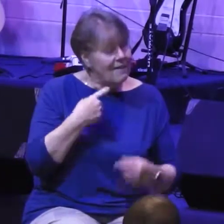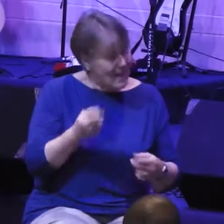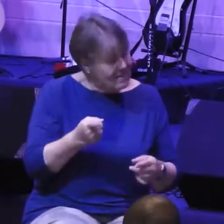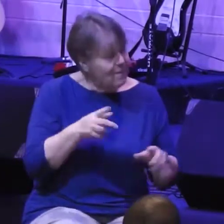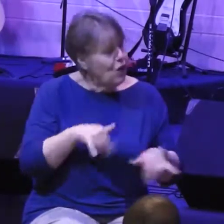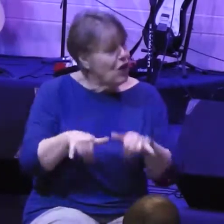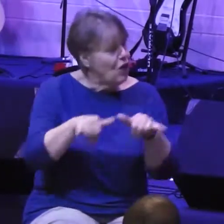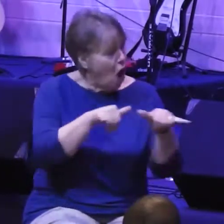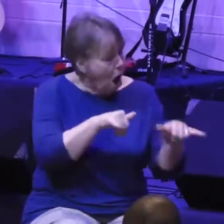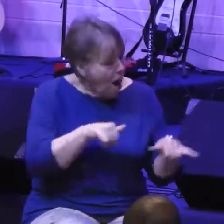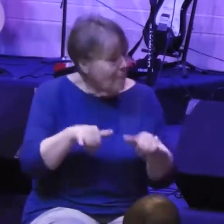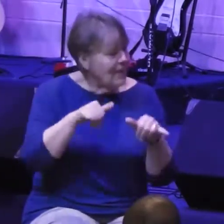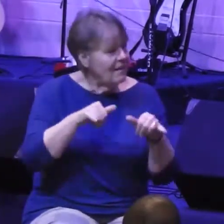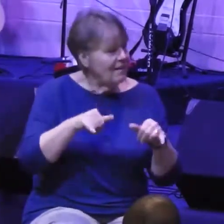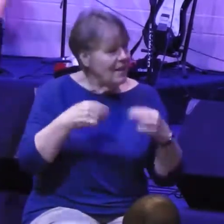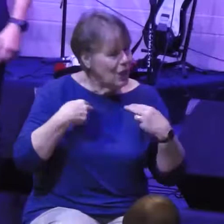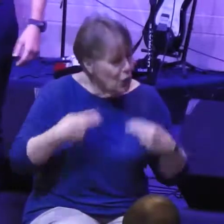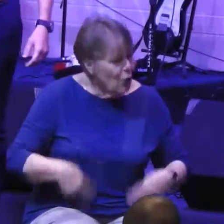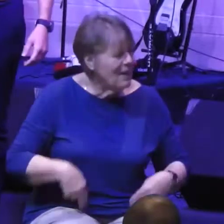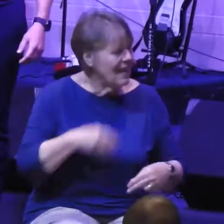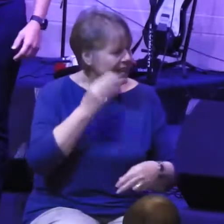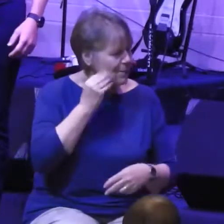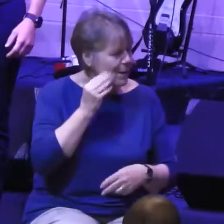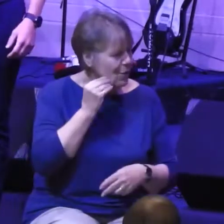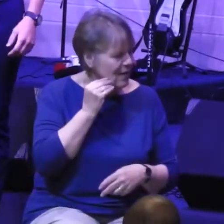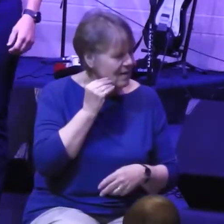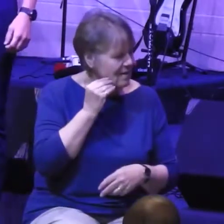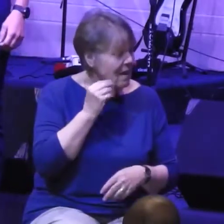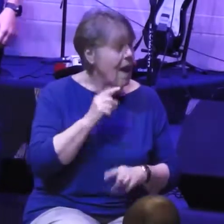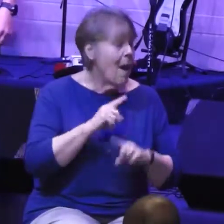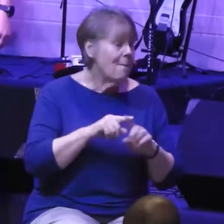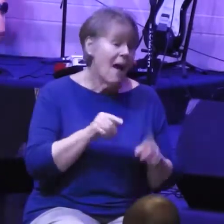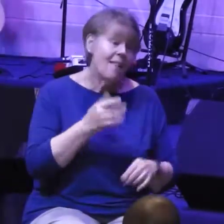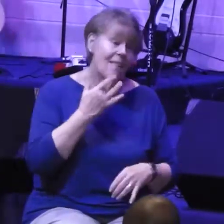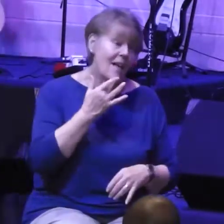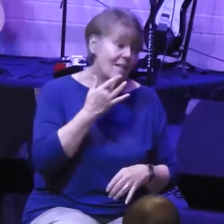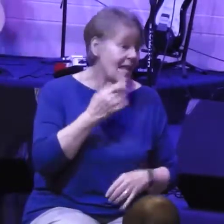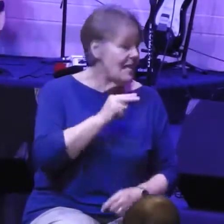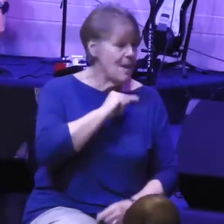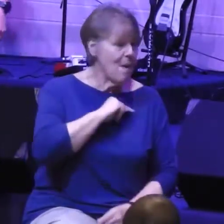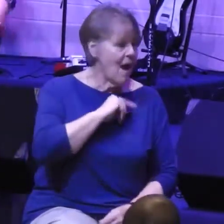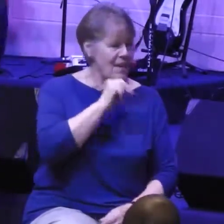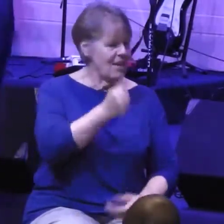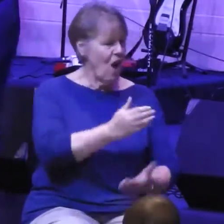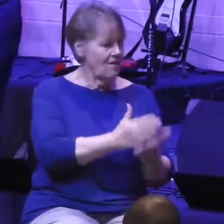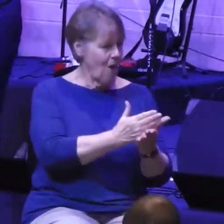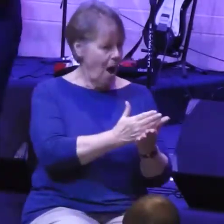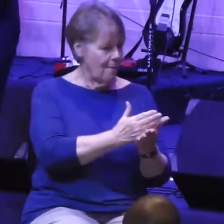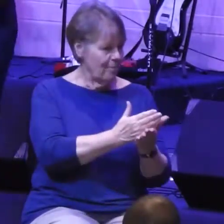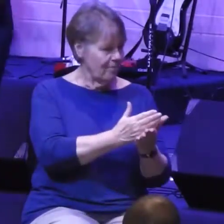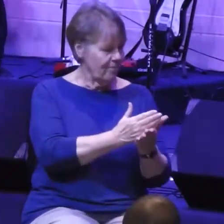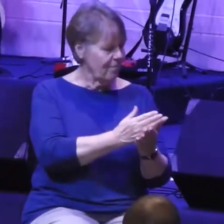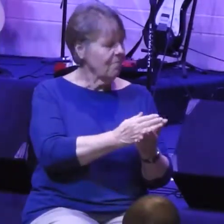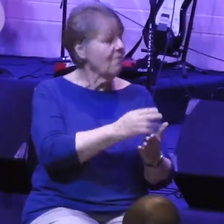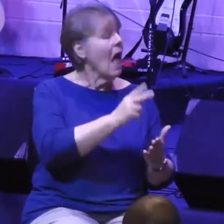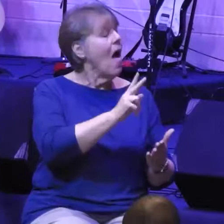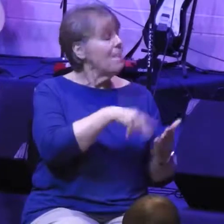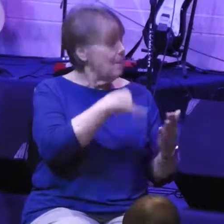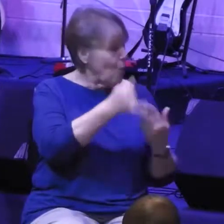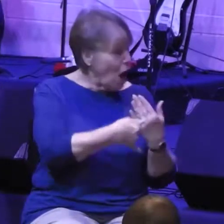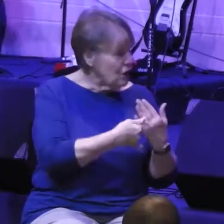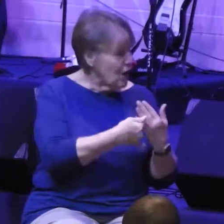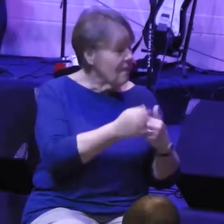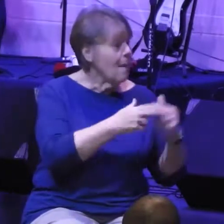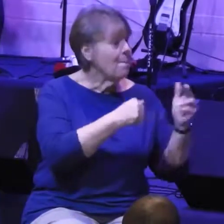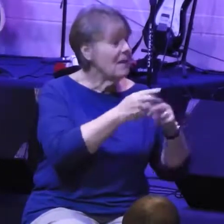experience. But unfortunately for Nehemiah, it didn't stop there. The project continues. The project actually